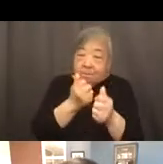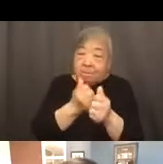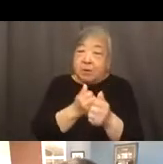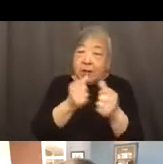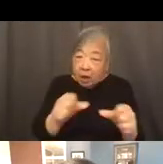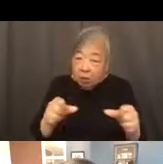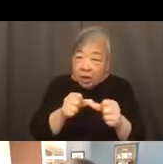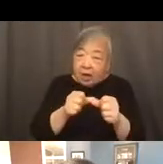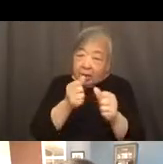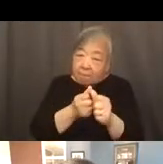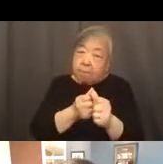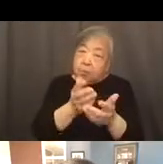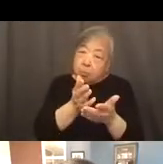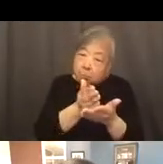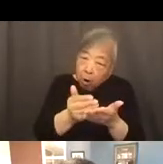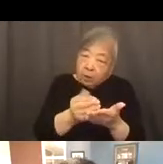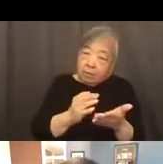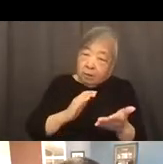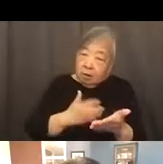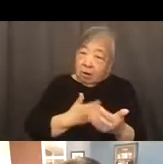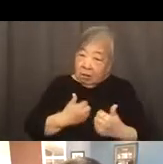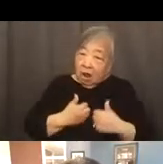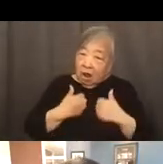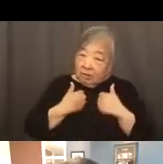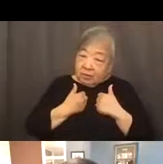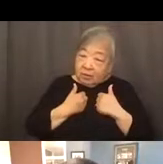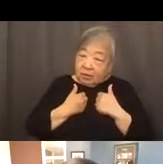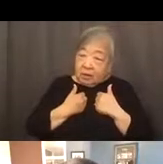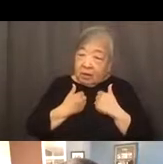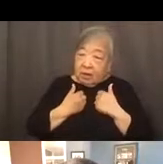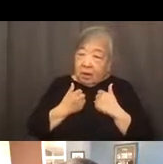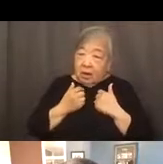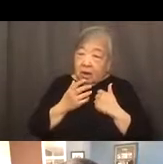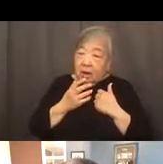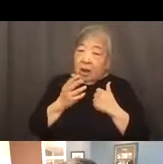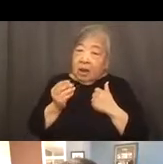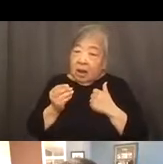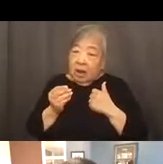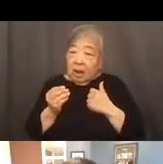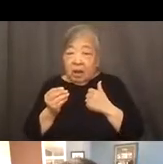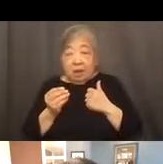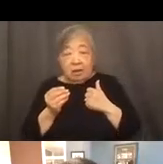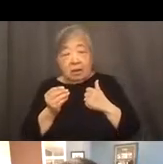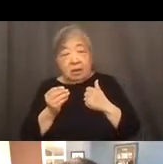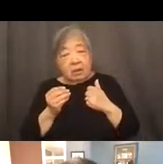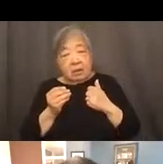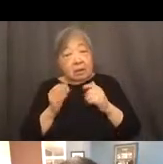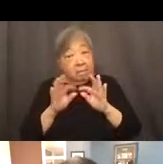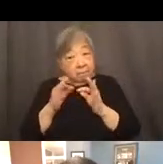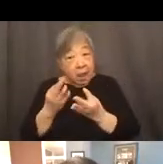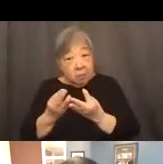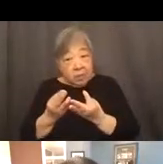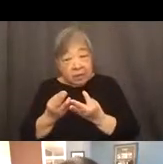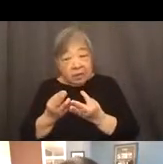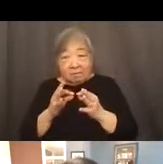area and aspect of our our life. And to have families to have to deal